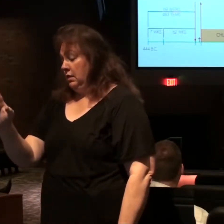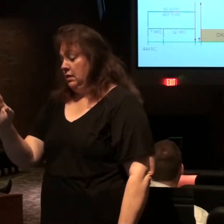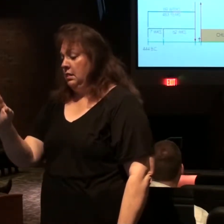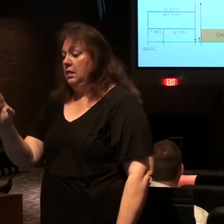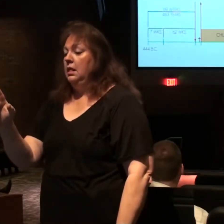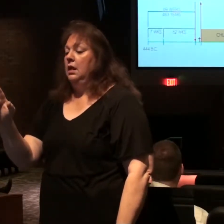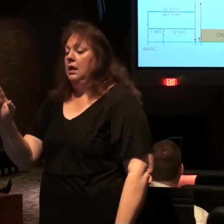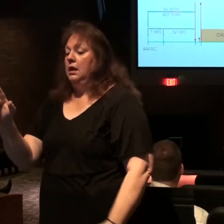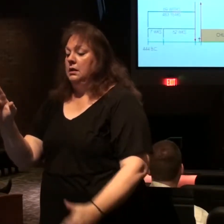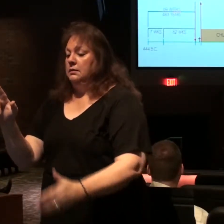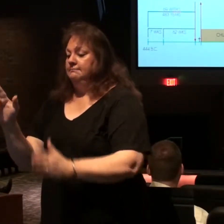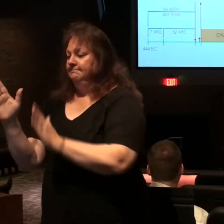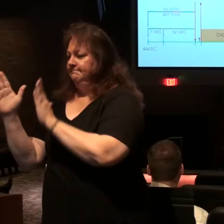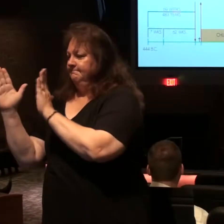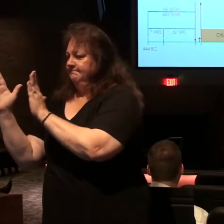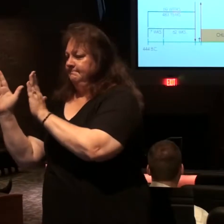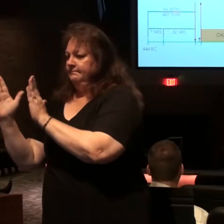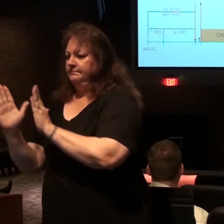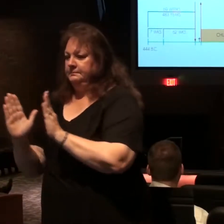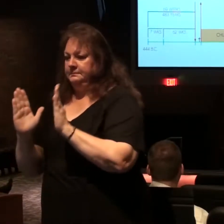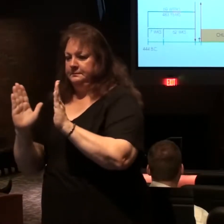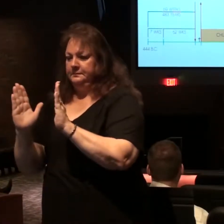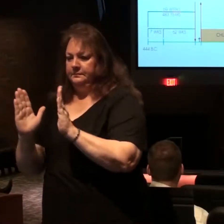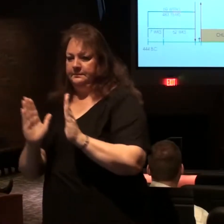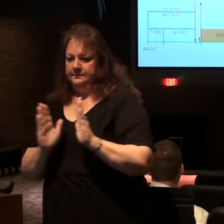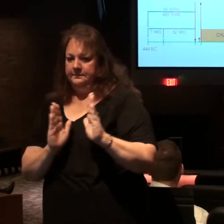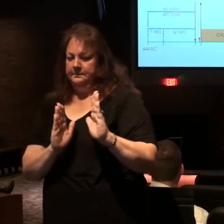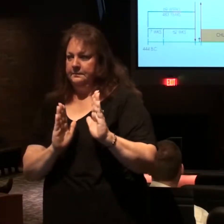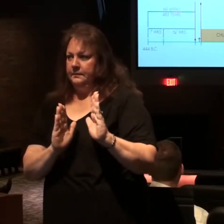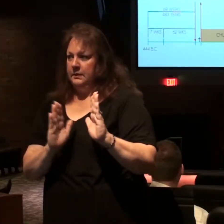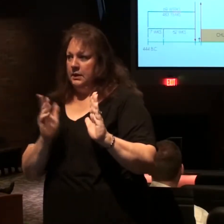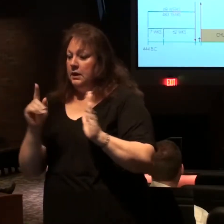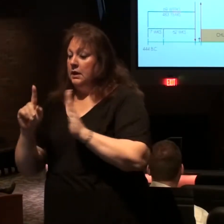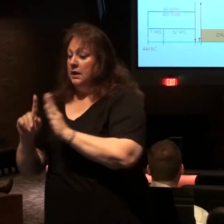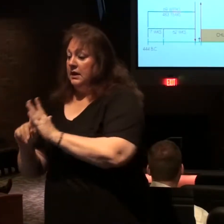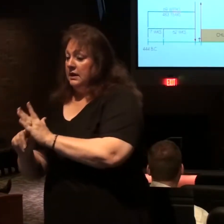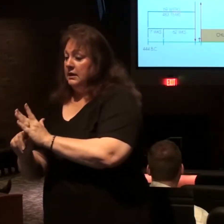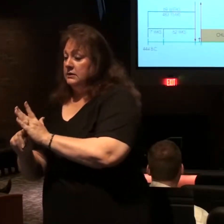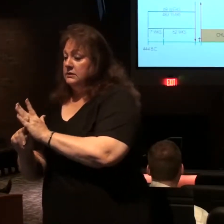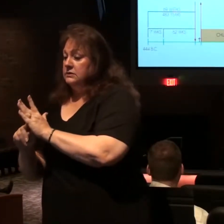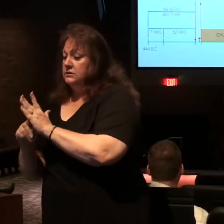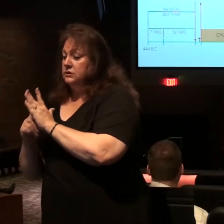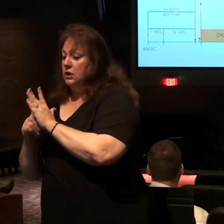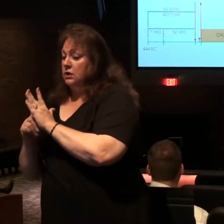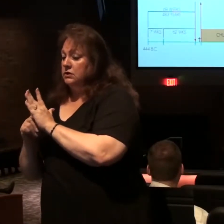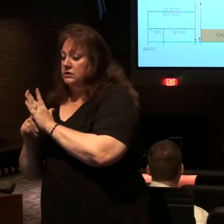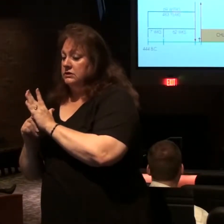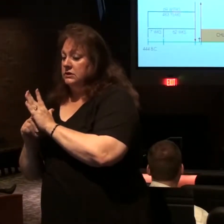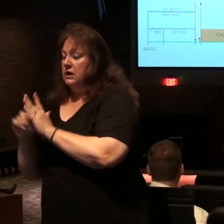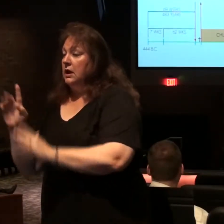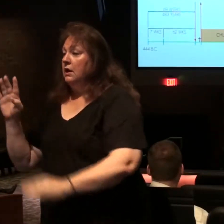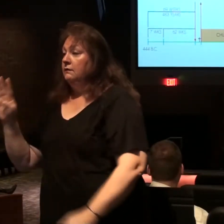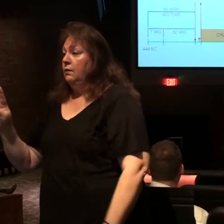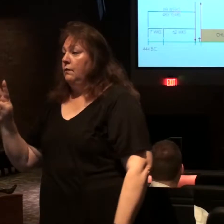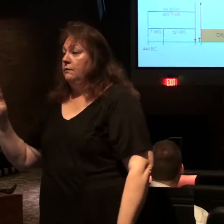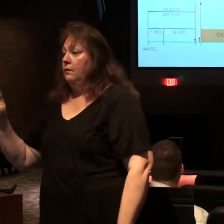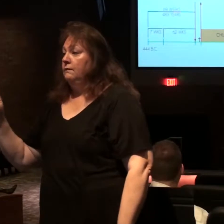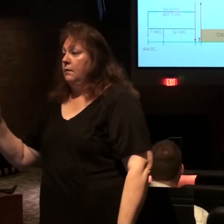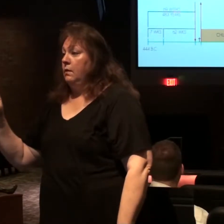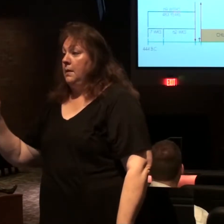there's a break in that number of years you see it starts in 444 BC